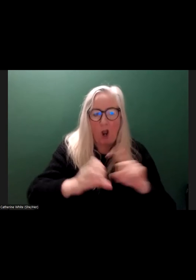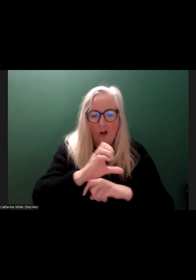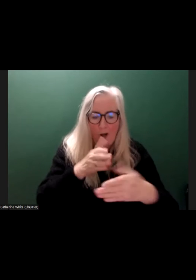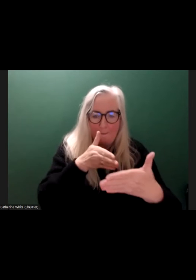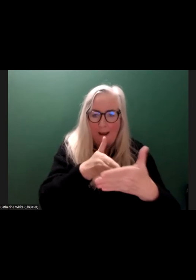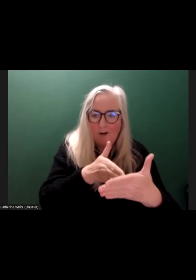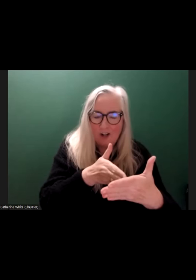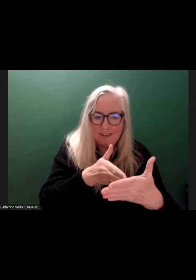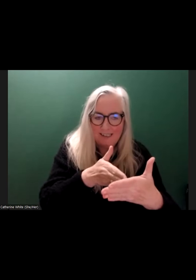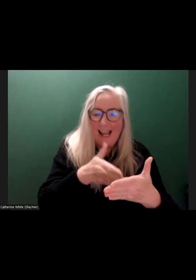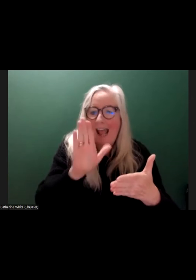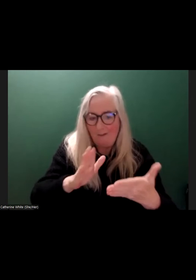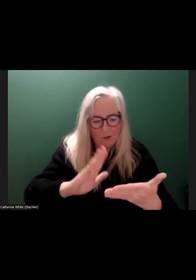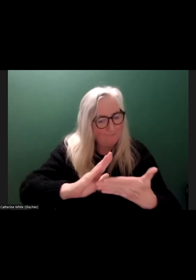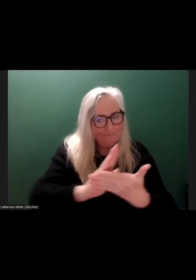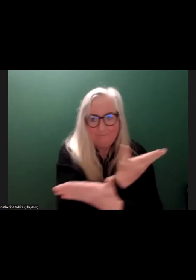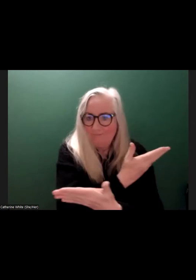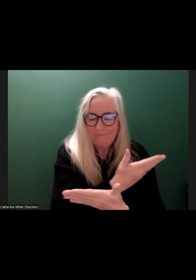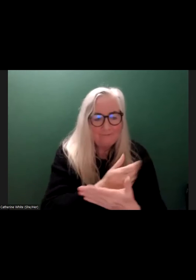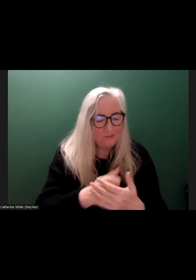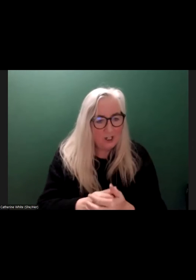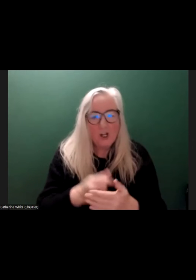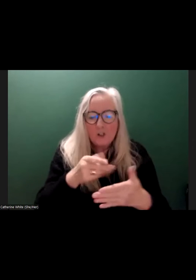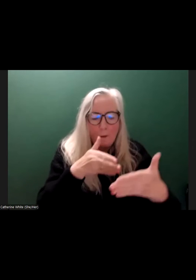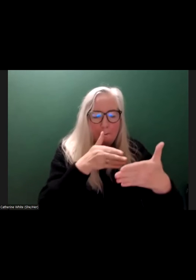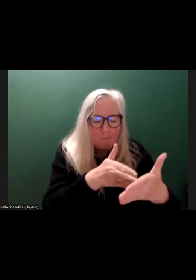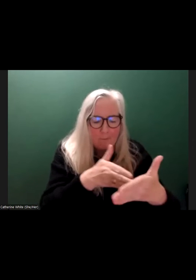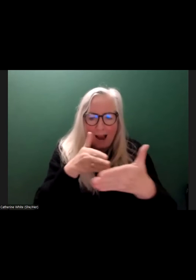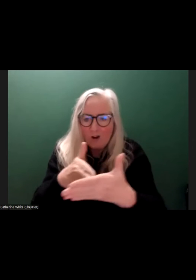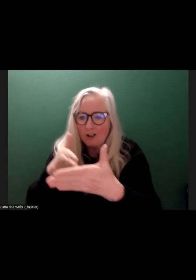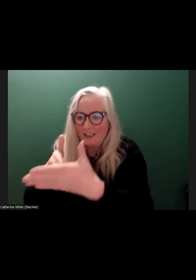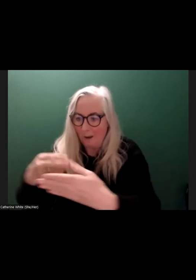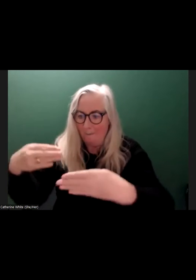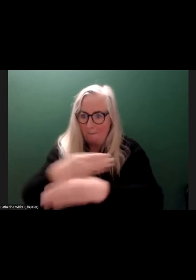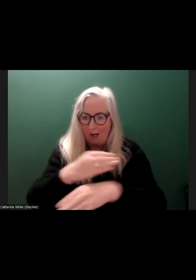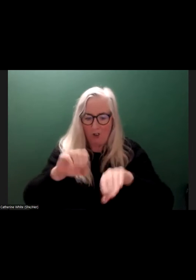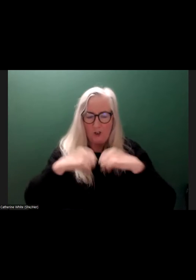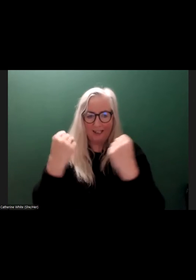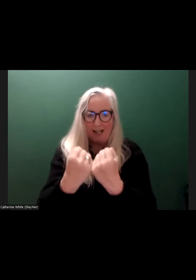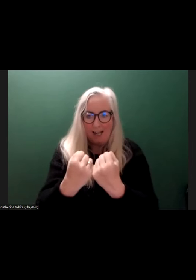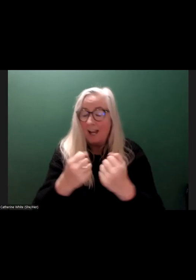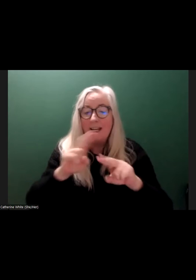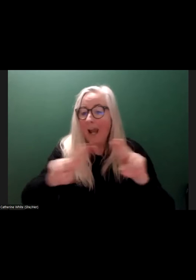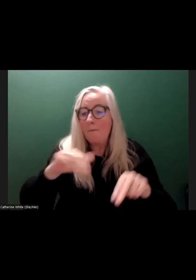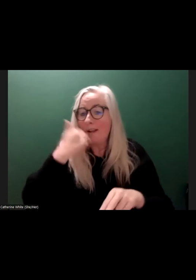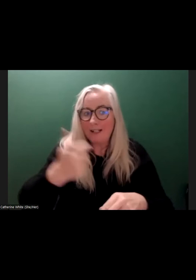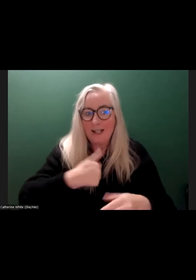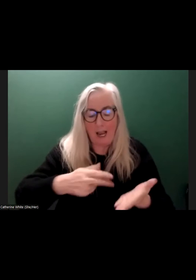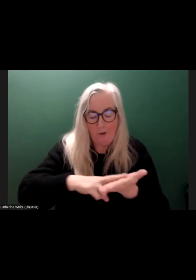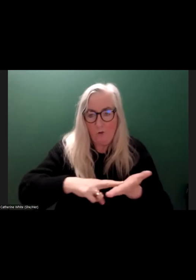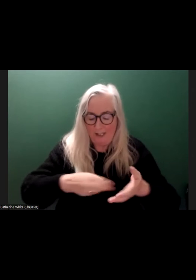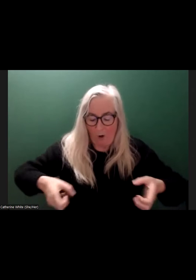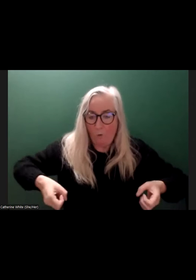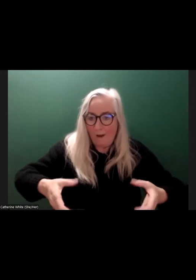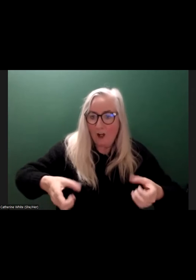kind of dismantled. So again, these barriers are constructed by society. They're not that I'm using a wheelchair. Again, it's a very blunt example.